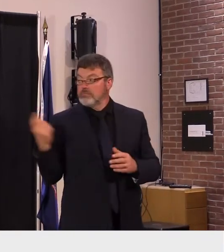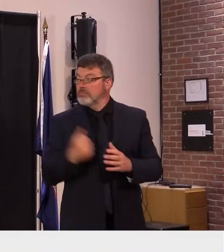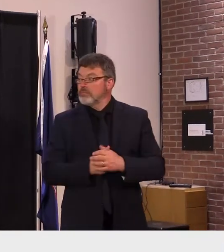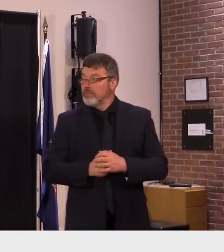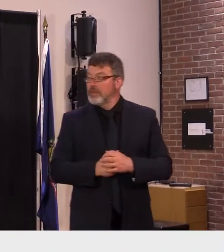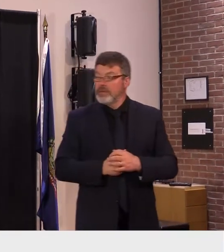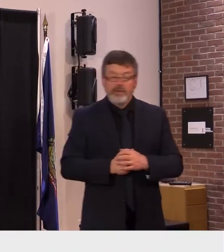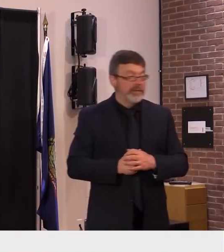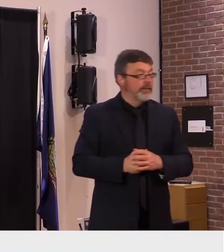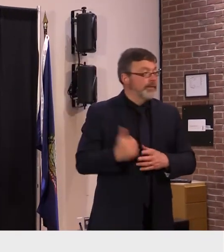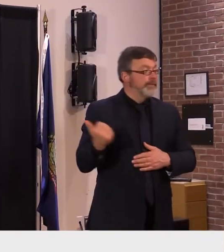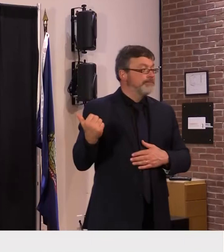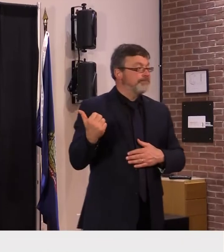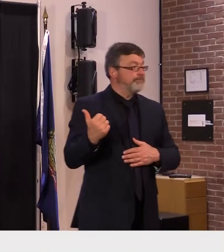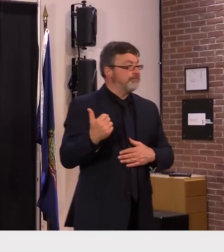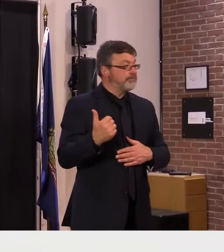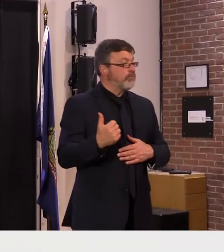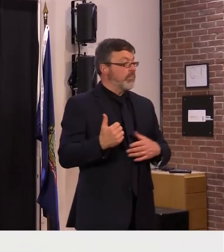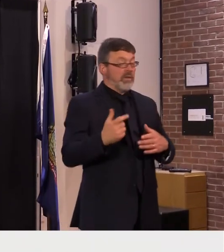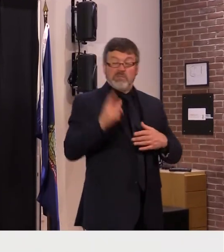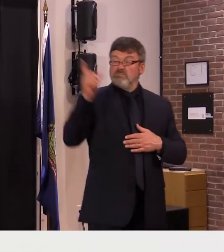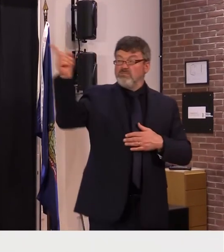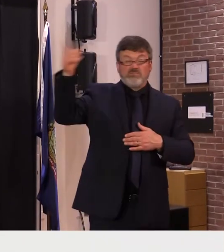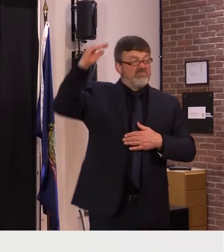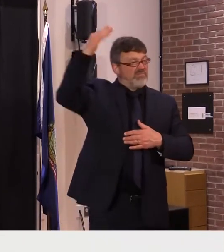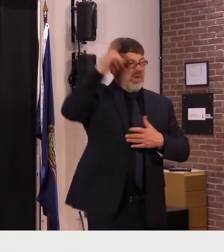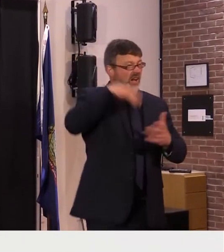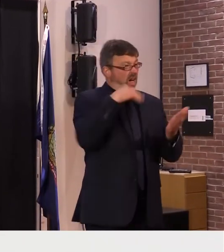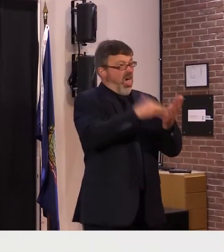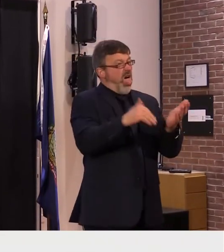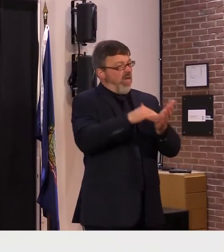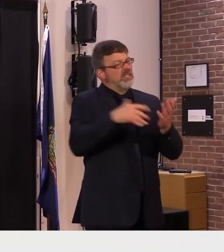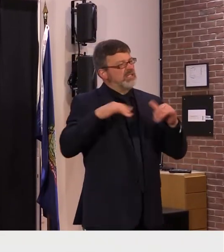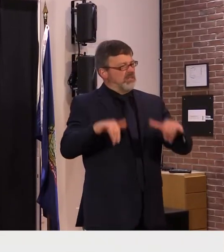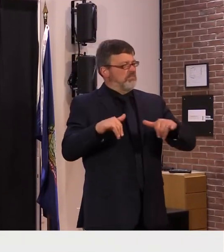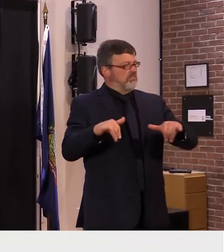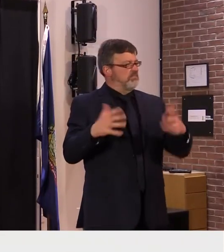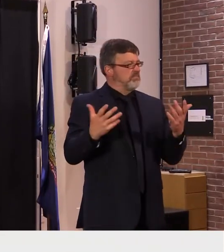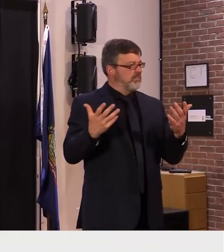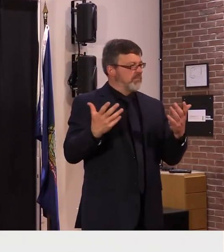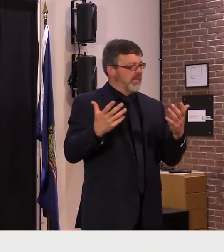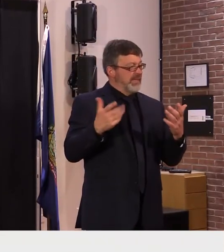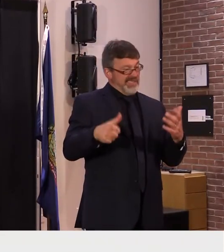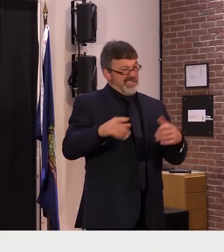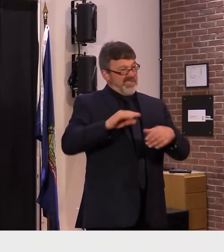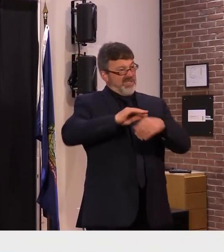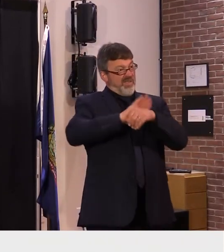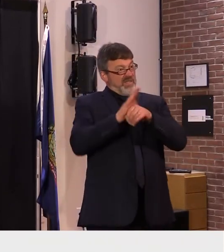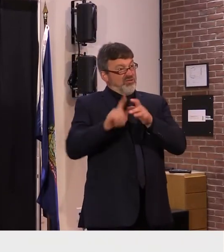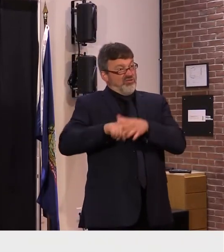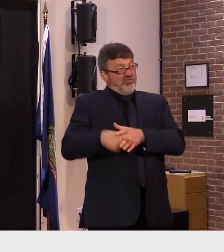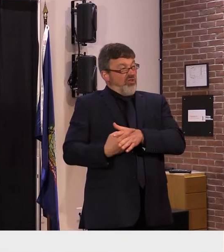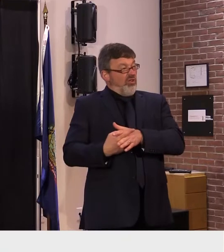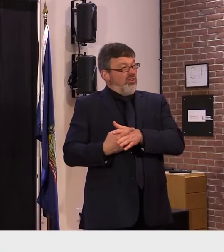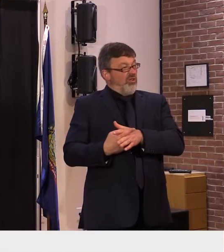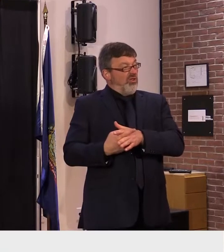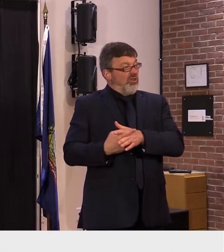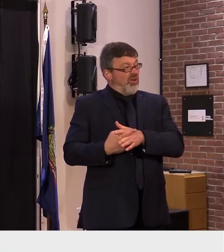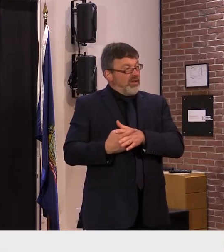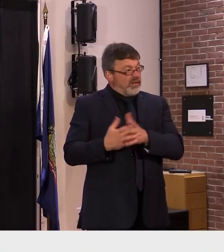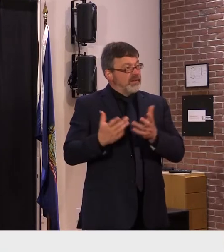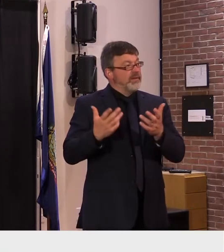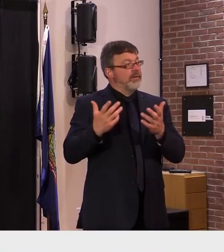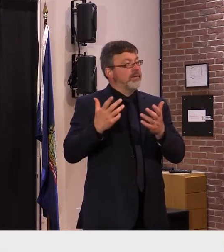him well again as dr levine had said we were focusing uh pre-pandemic on the four legs of the stool on prevention